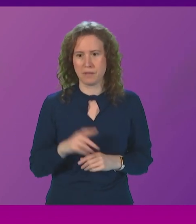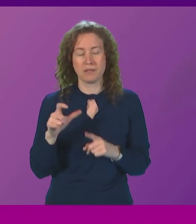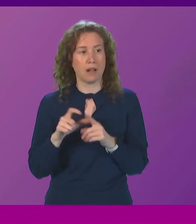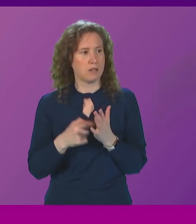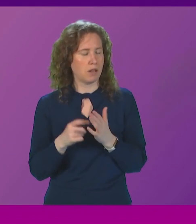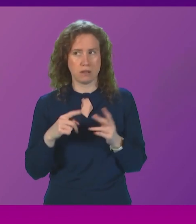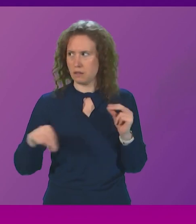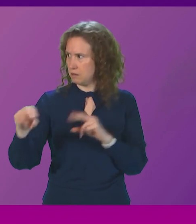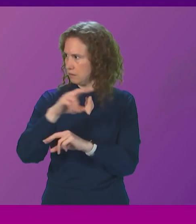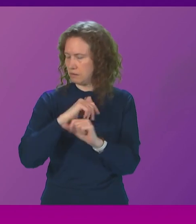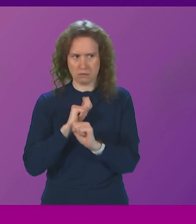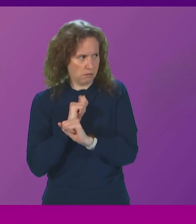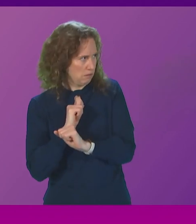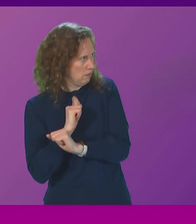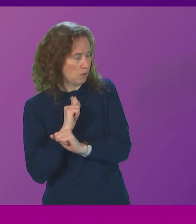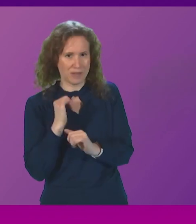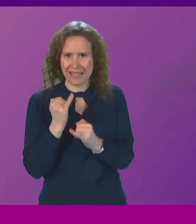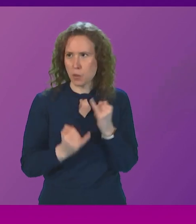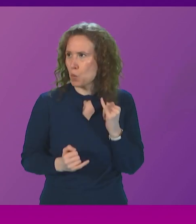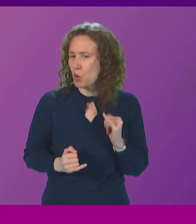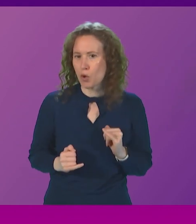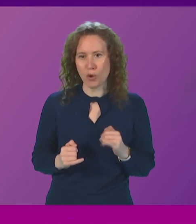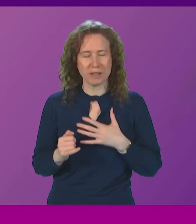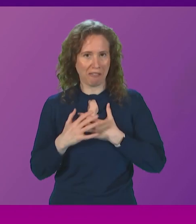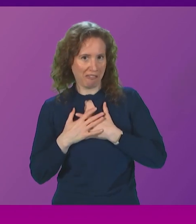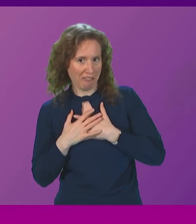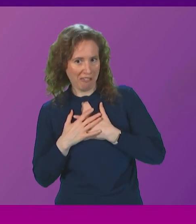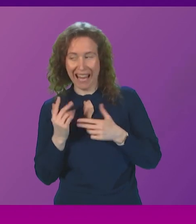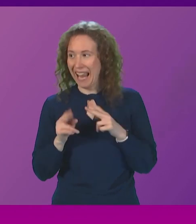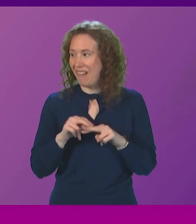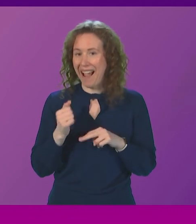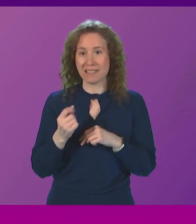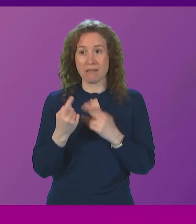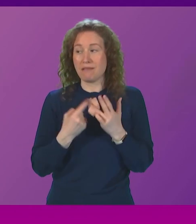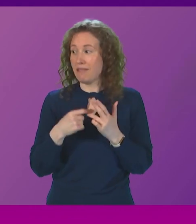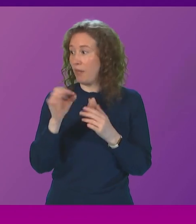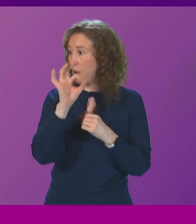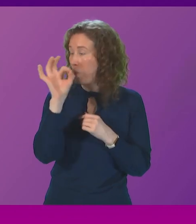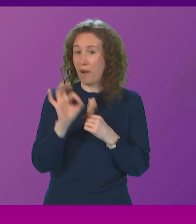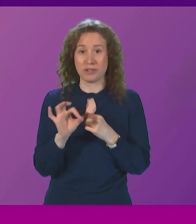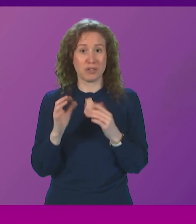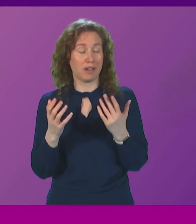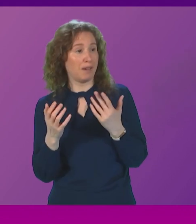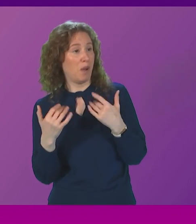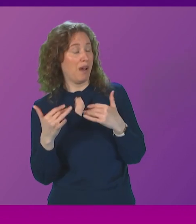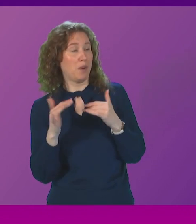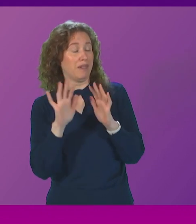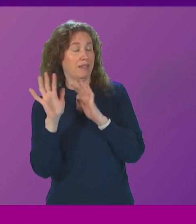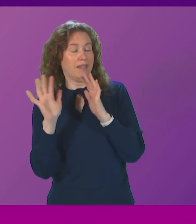gosh, it's getting worse. It's getting worse. If I had another question, there might be none from an answer from the First Minister.